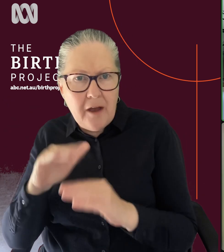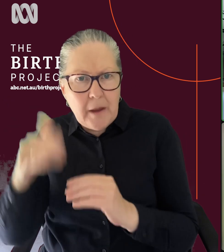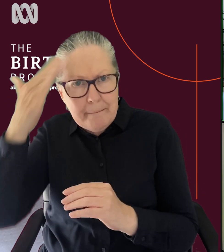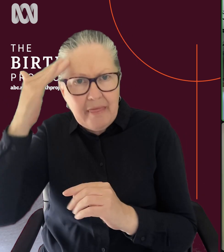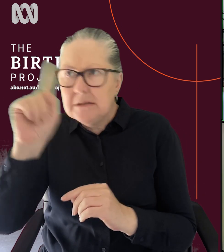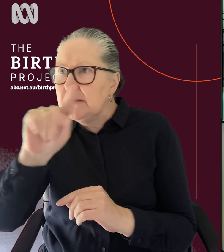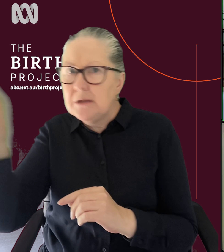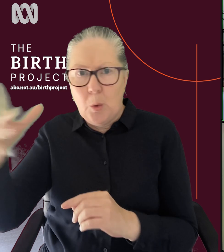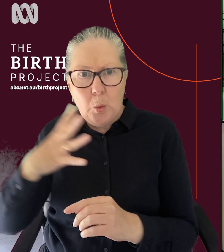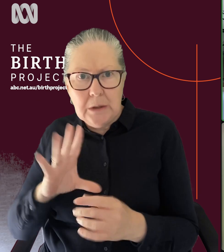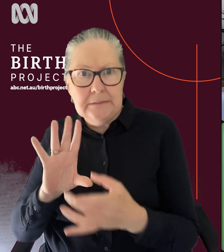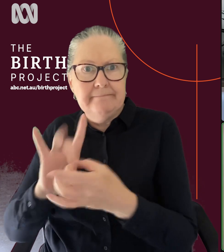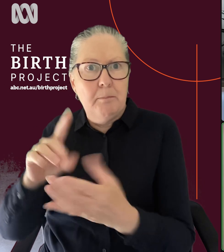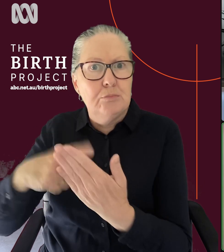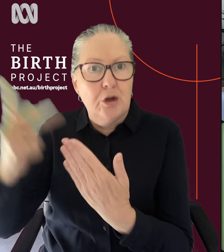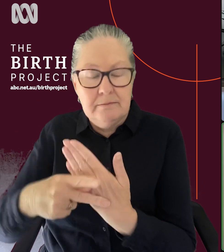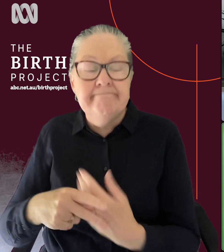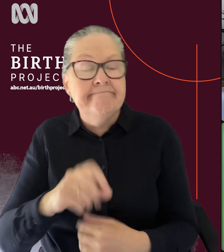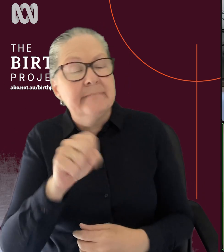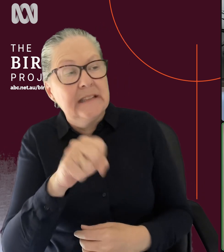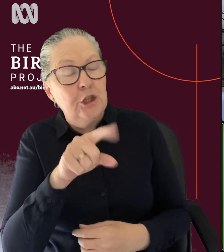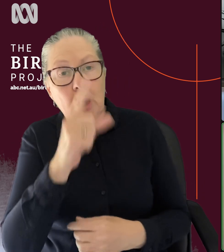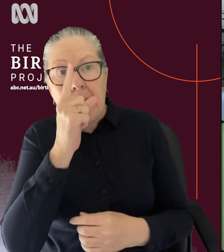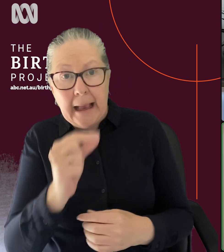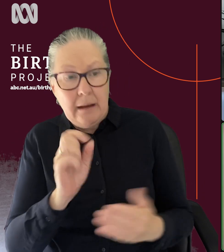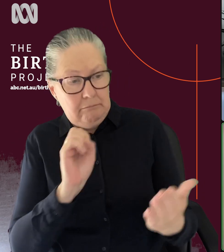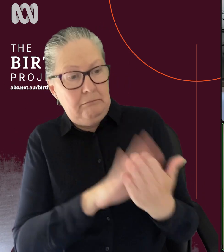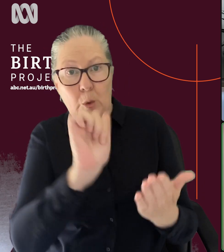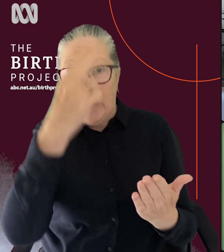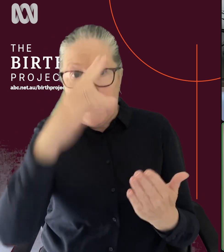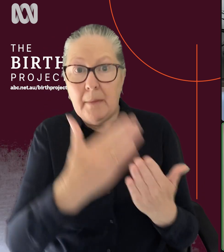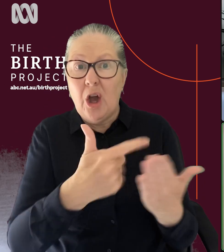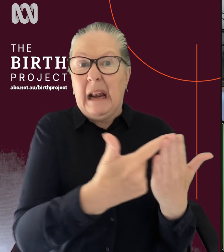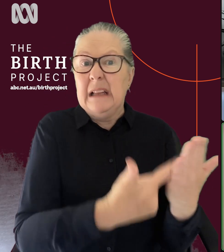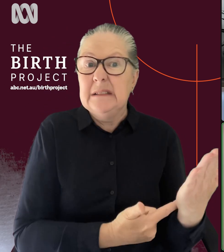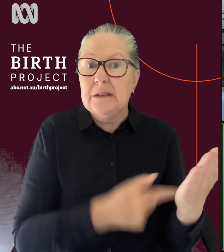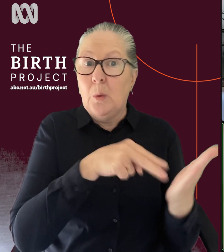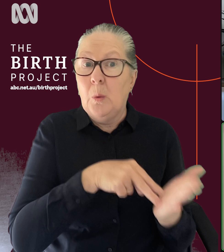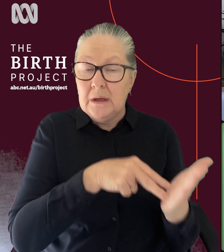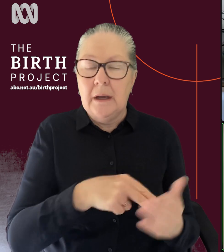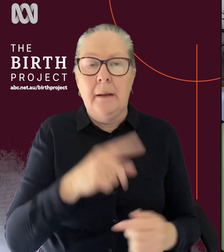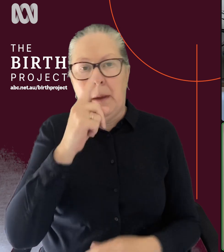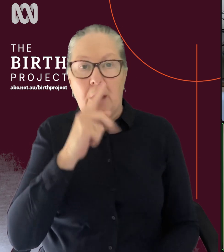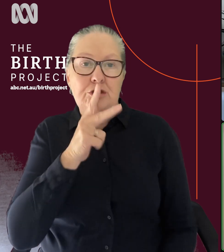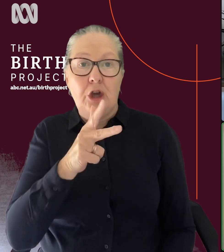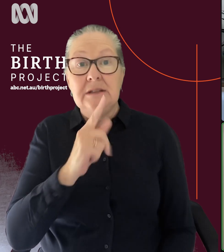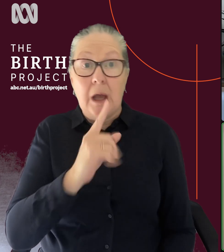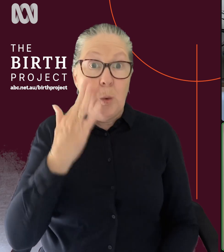these programs? Yeah. I mean, you can go on a wait list if you don't qualify initially, but you sort of people make that joke that as soon as you get a positive